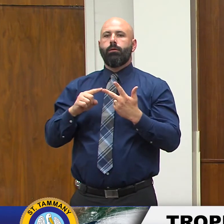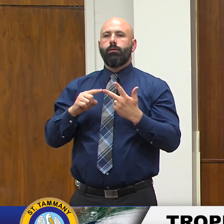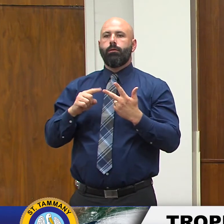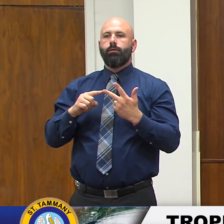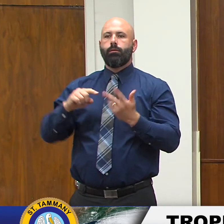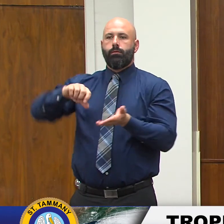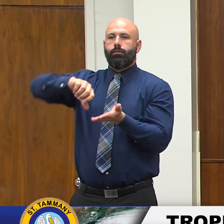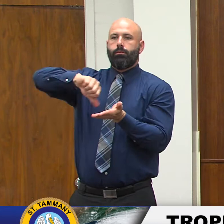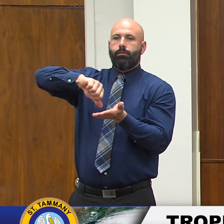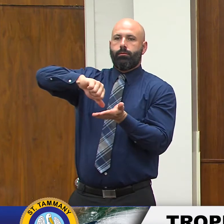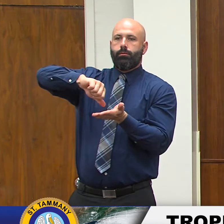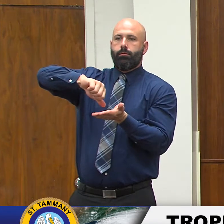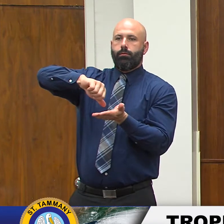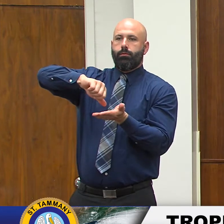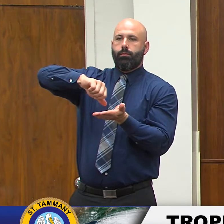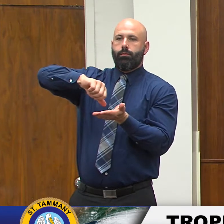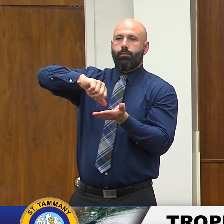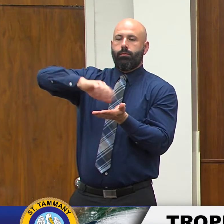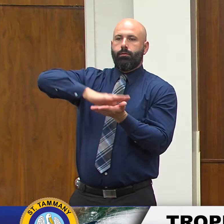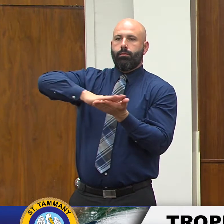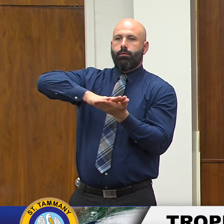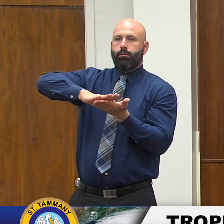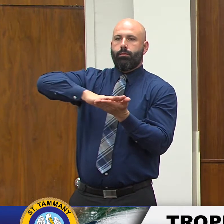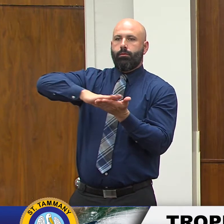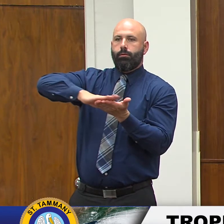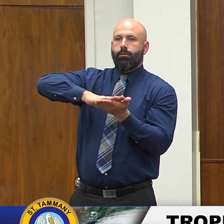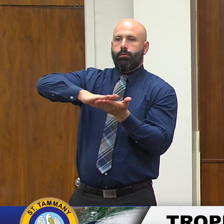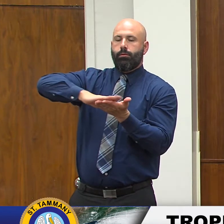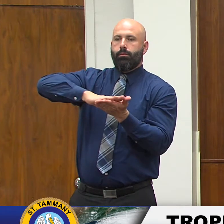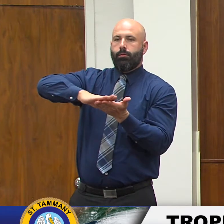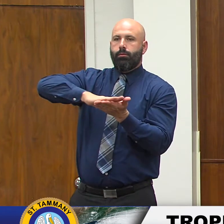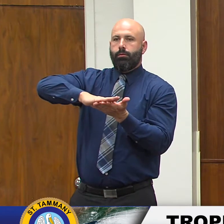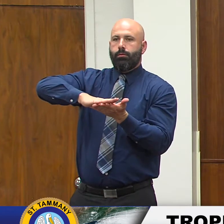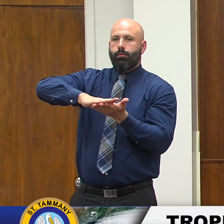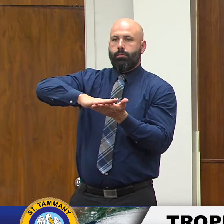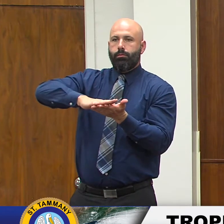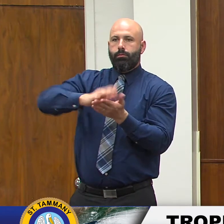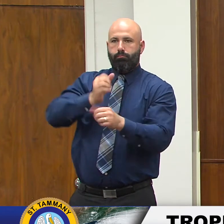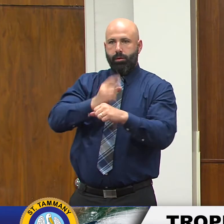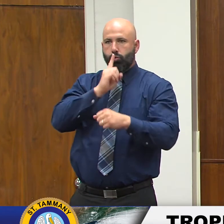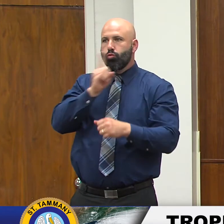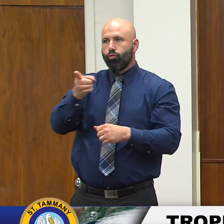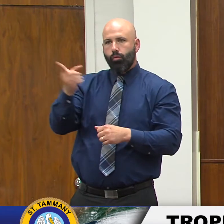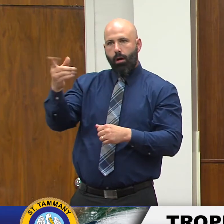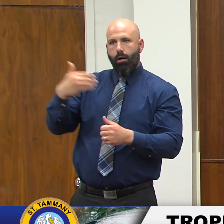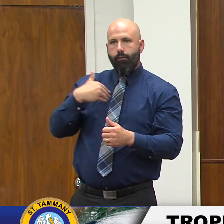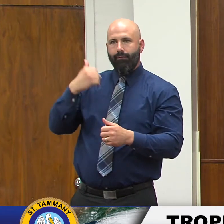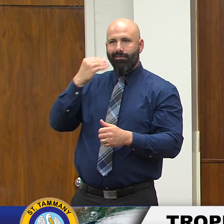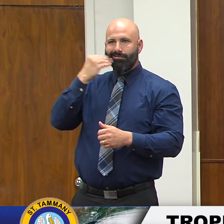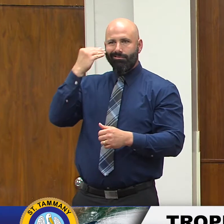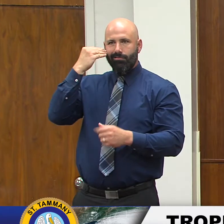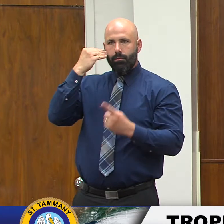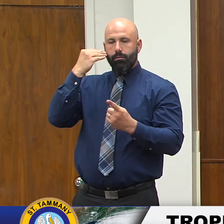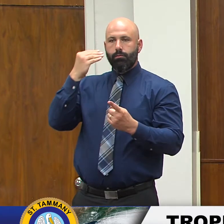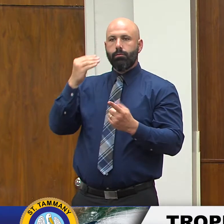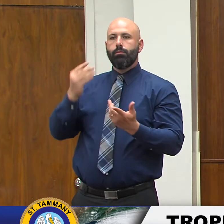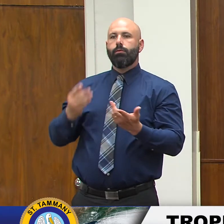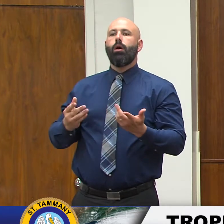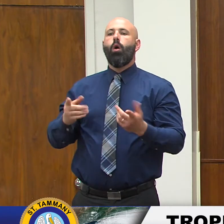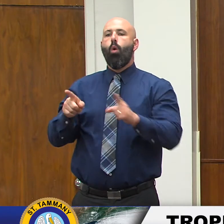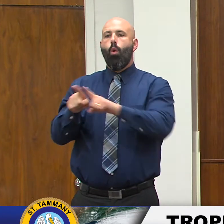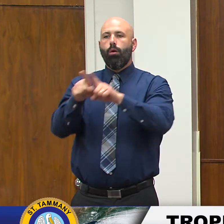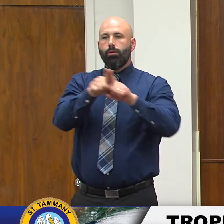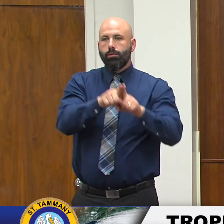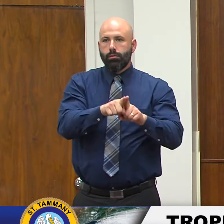hand hand conditioners and disinfecting uh have that available at home in the event that they uh need to stay in and